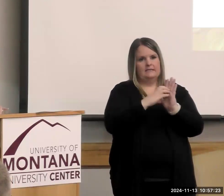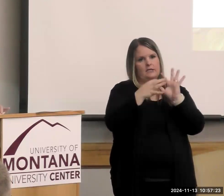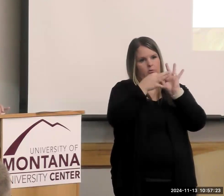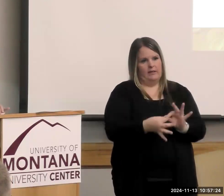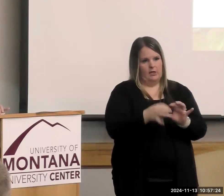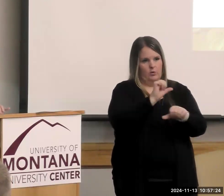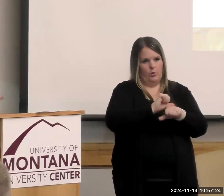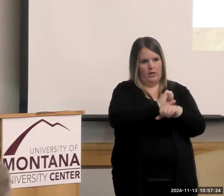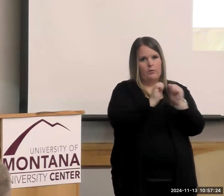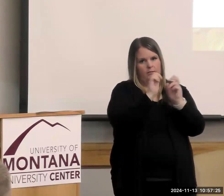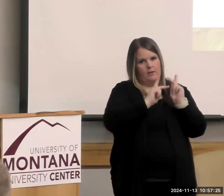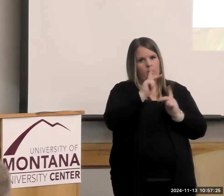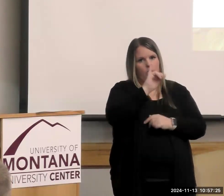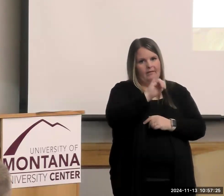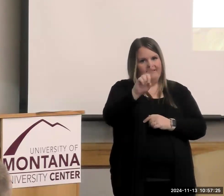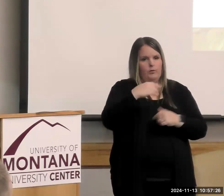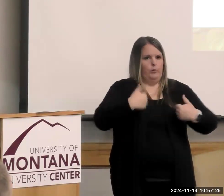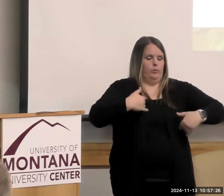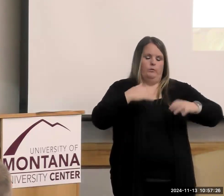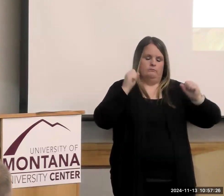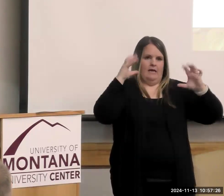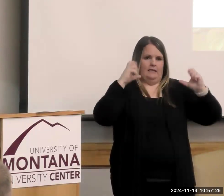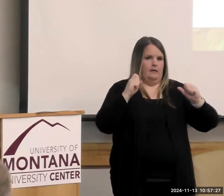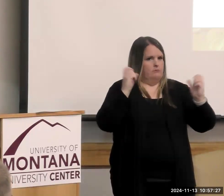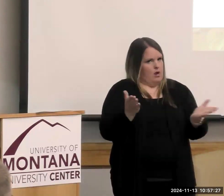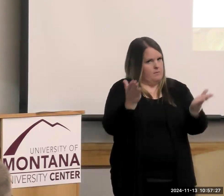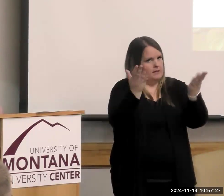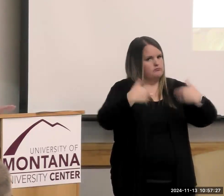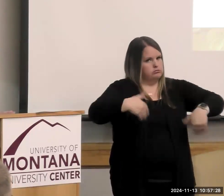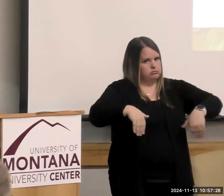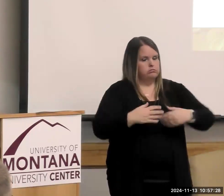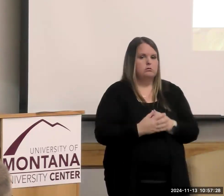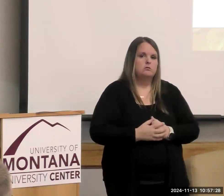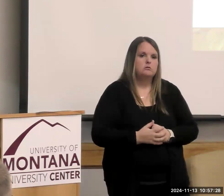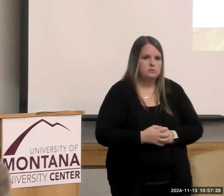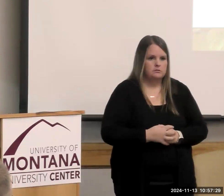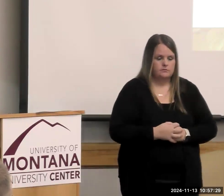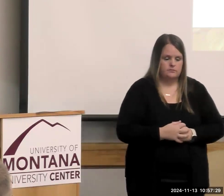can't recommend it highly enough. So anyway, Special Olympics, one of the